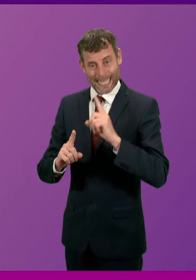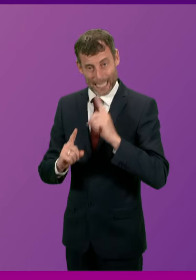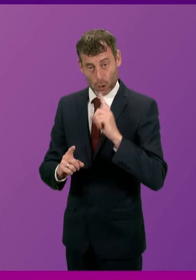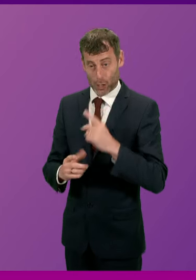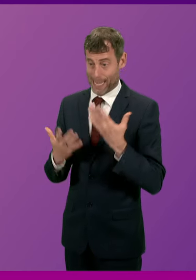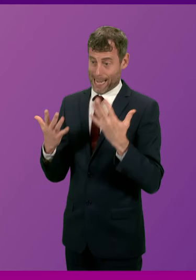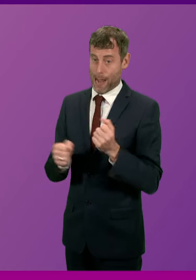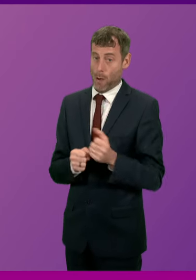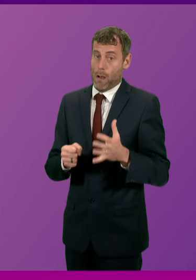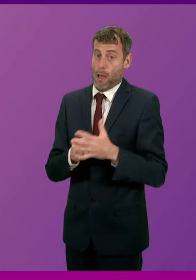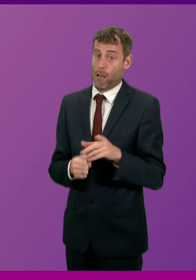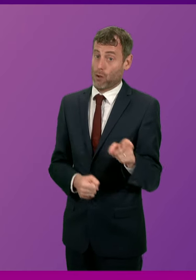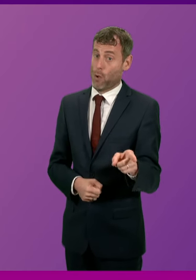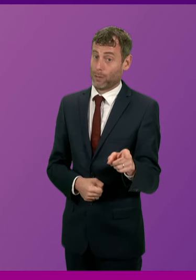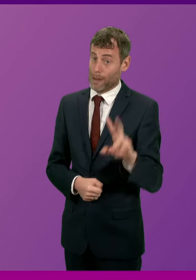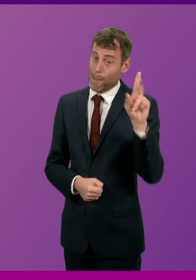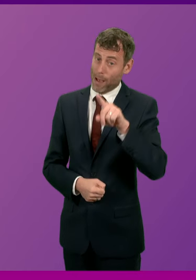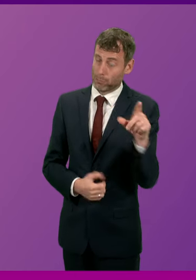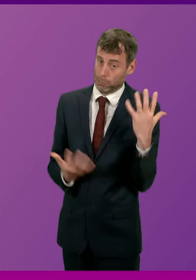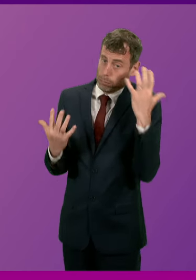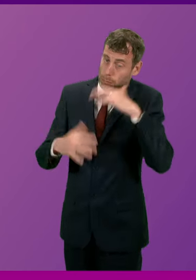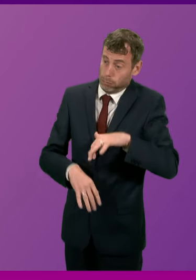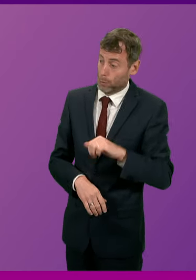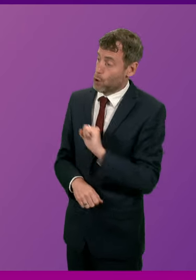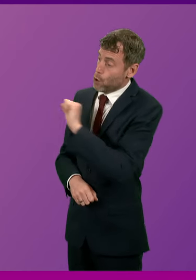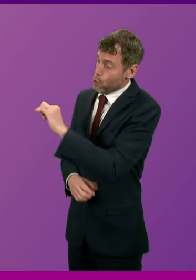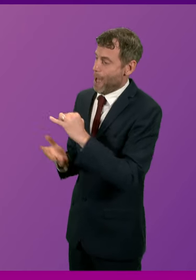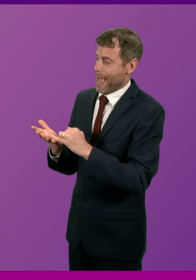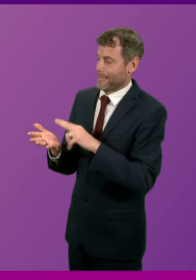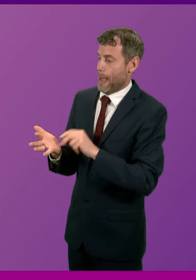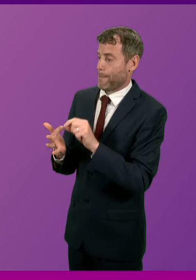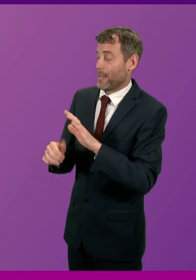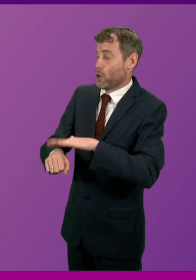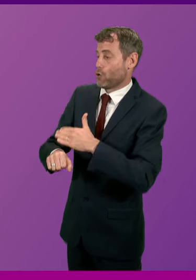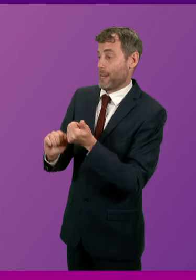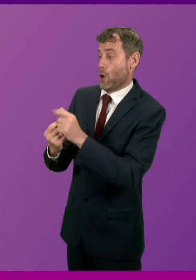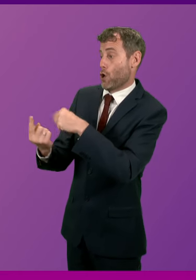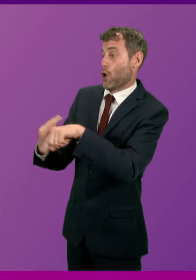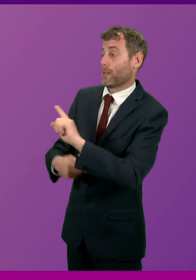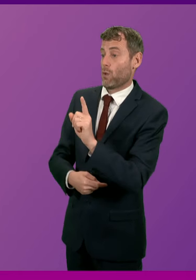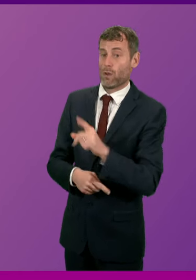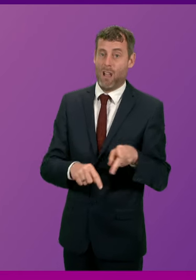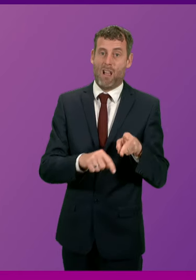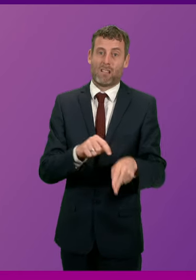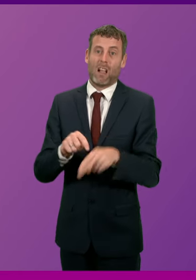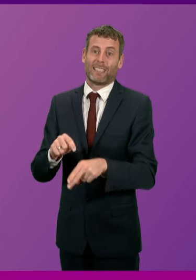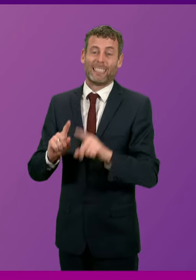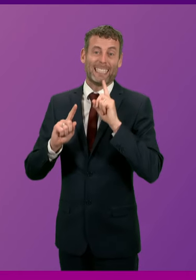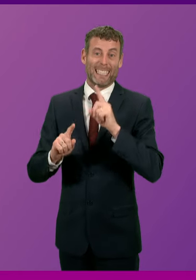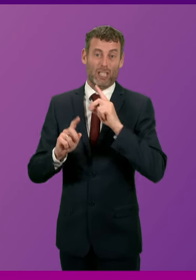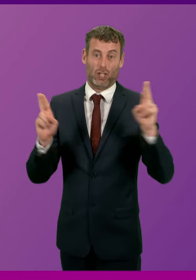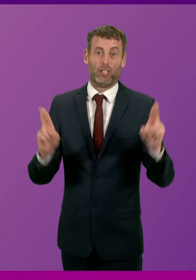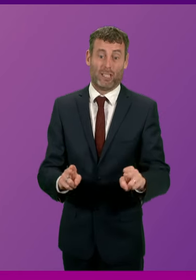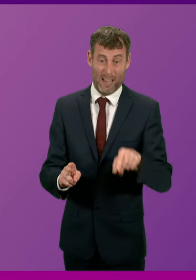in Glasgow because the reality is that his SNP Green colleagues are slashing teacher numbers, impacting the purest and most disadvantaged